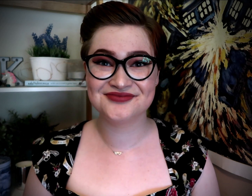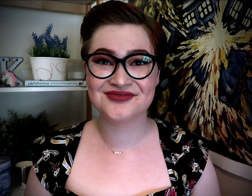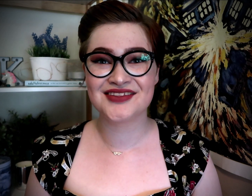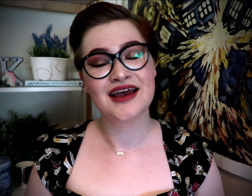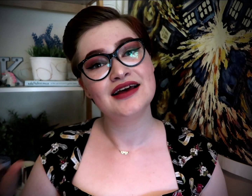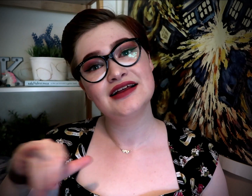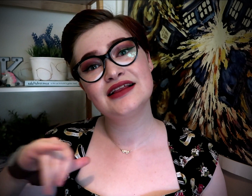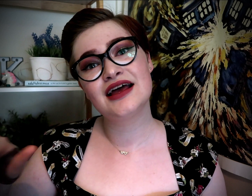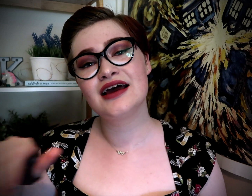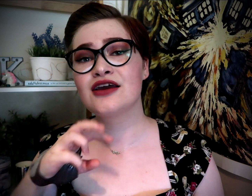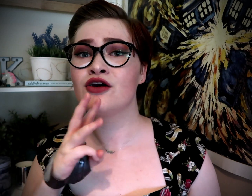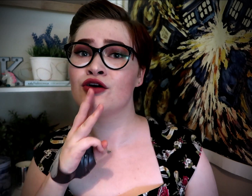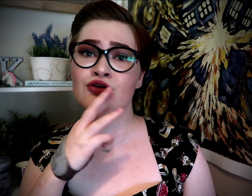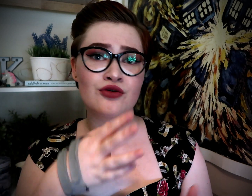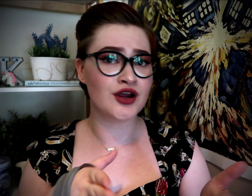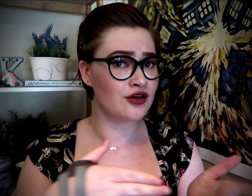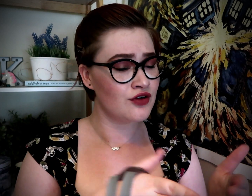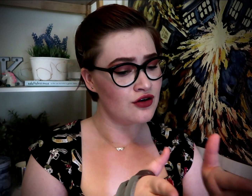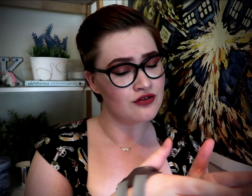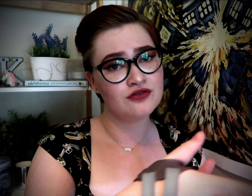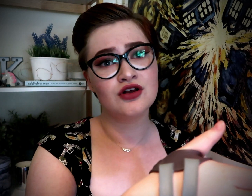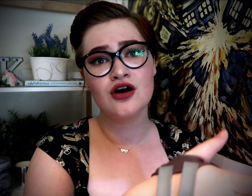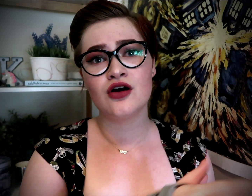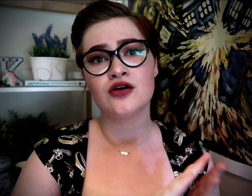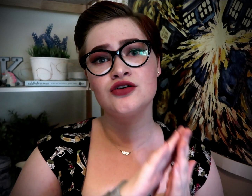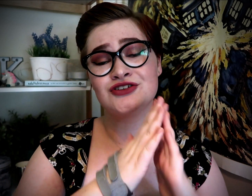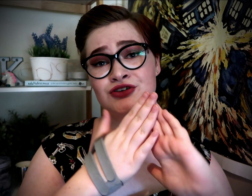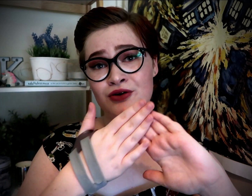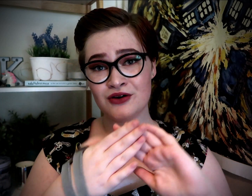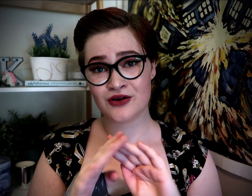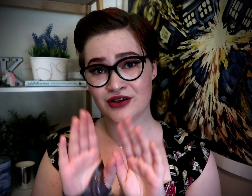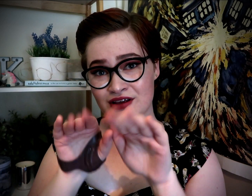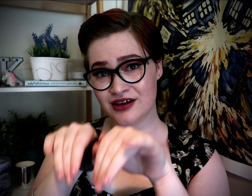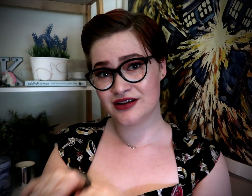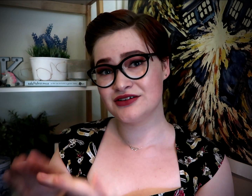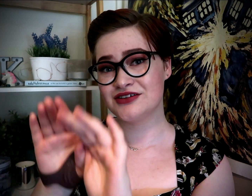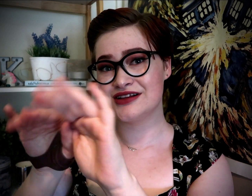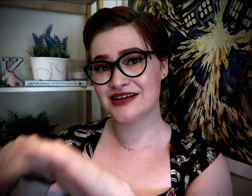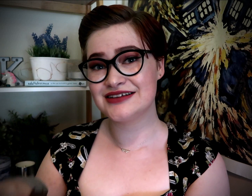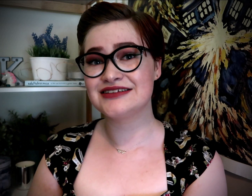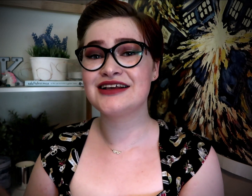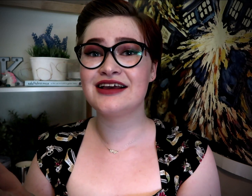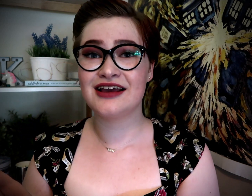Like a river flows shortly to the sea